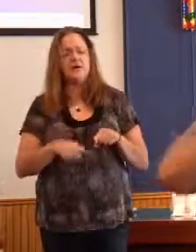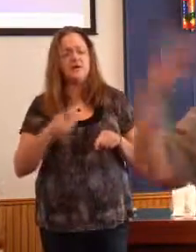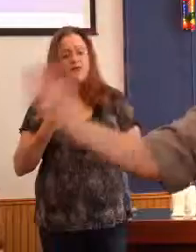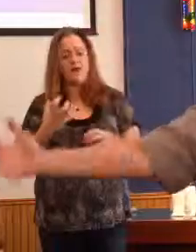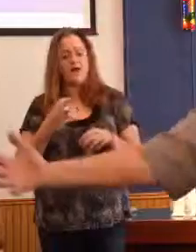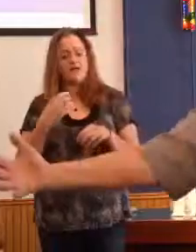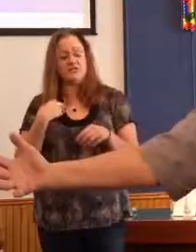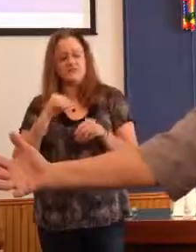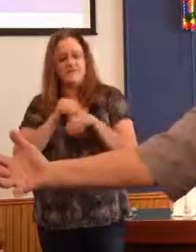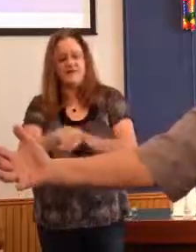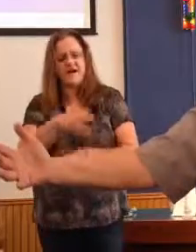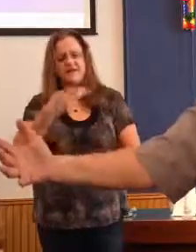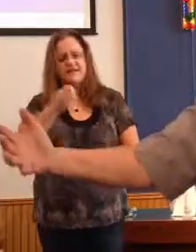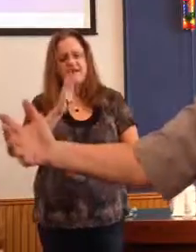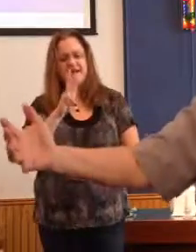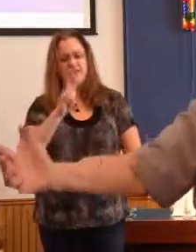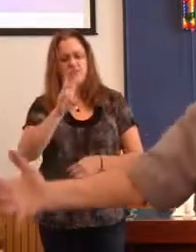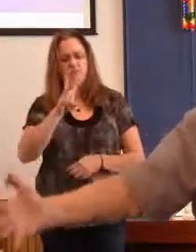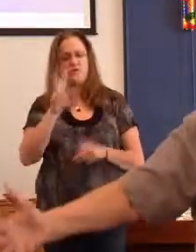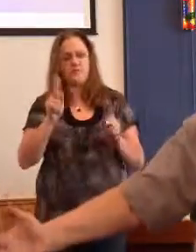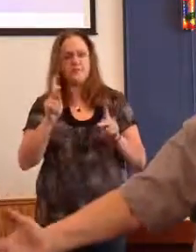a whole to take a chance.